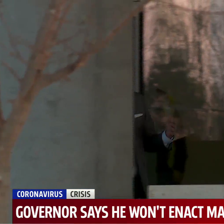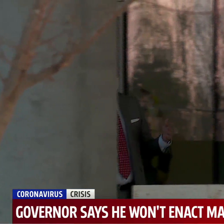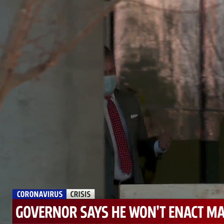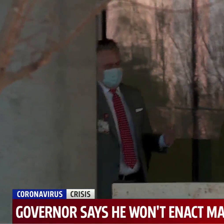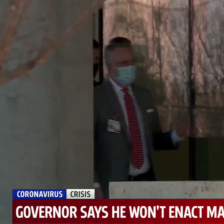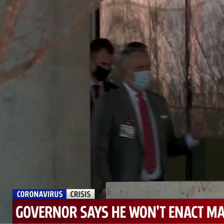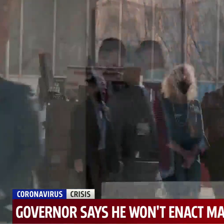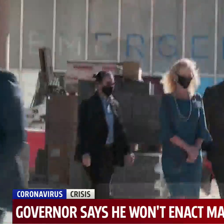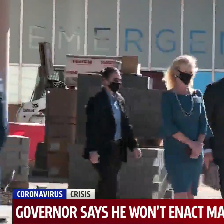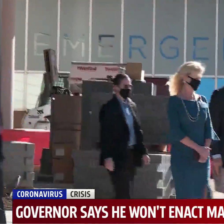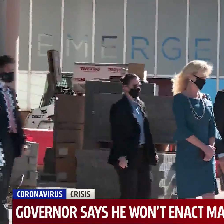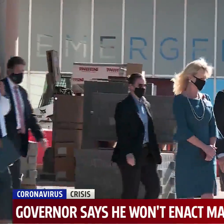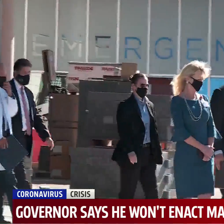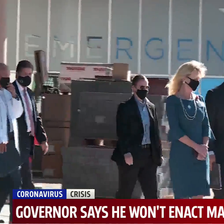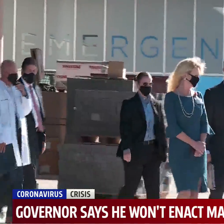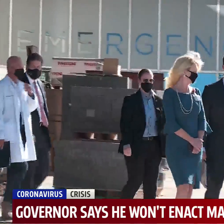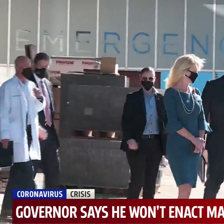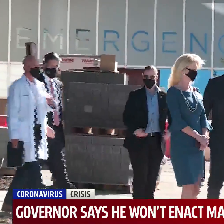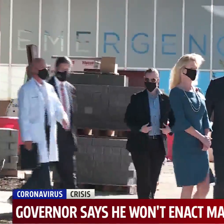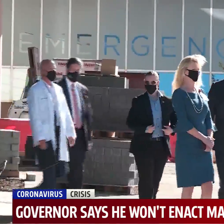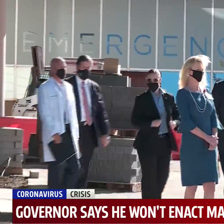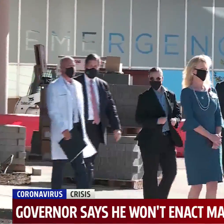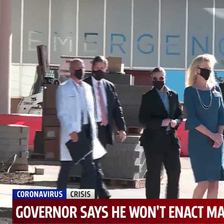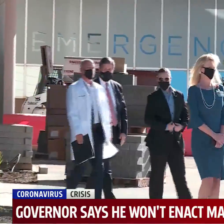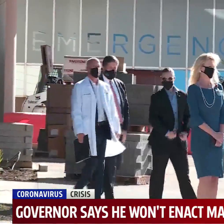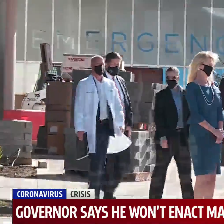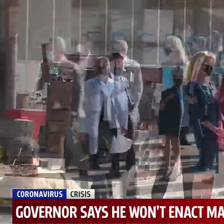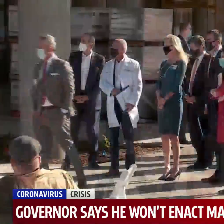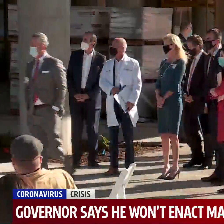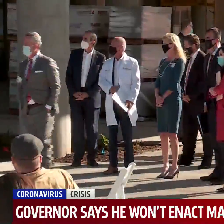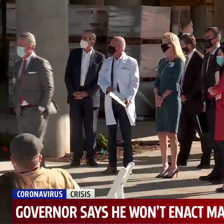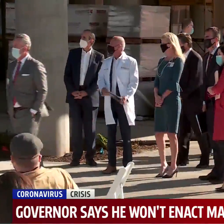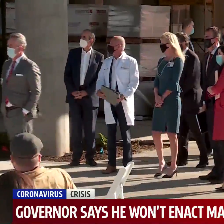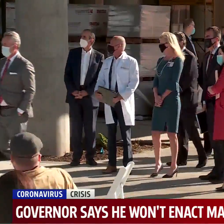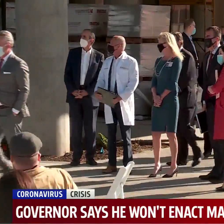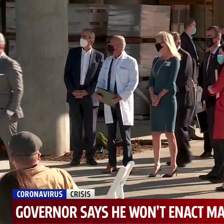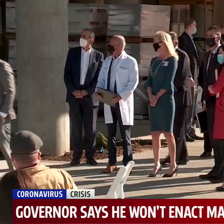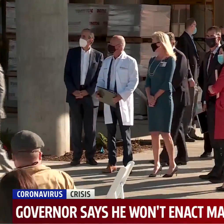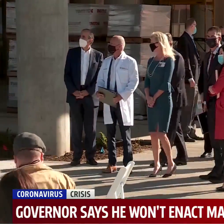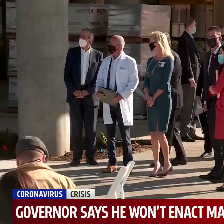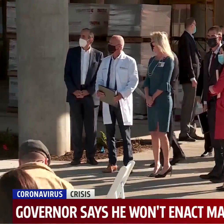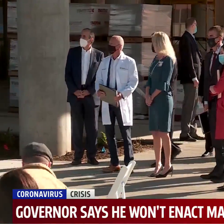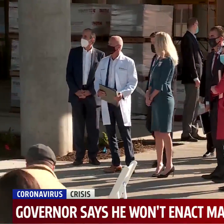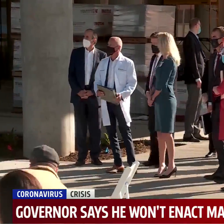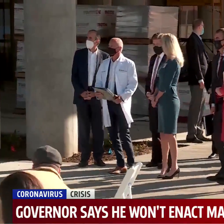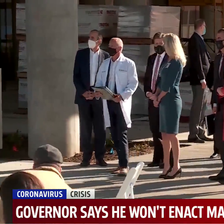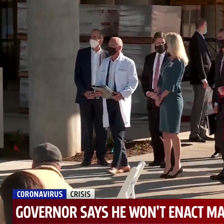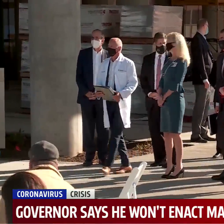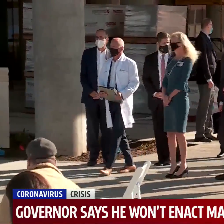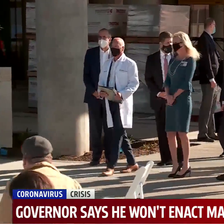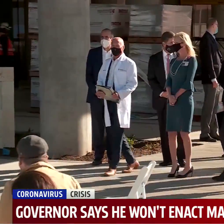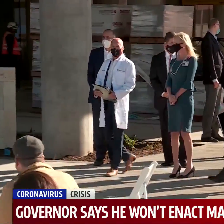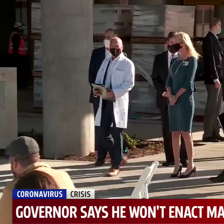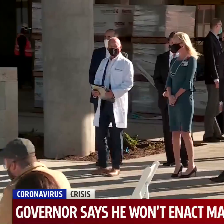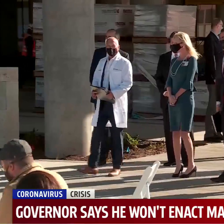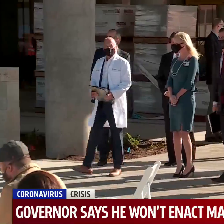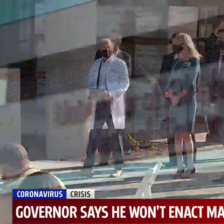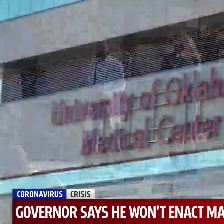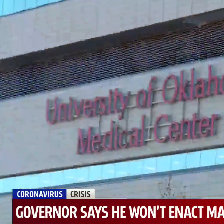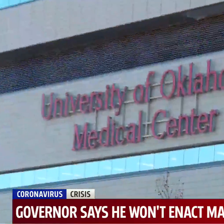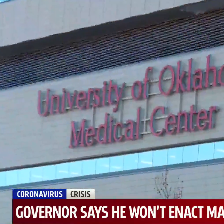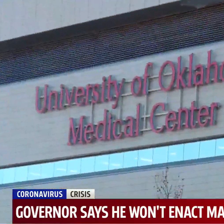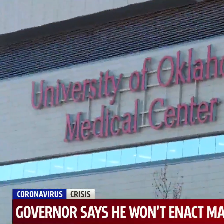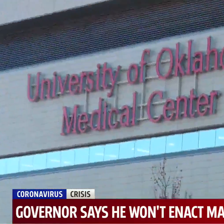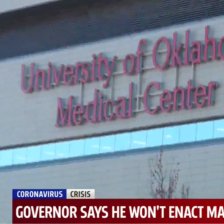in that Tulsa area, by saying the state now using what he calls an air traffic control system for beds. The RMRS system usually